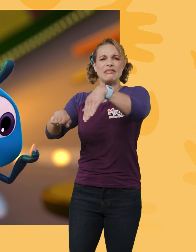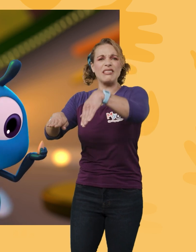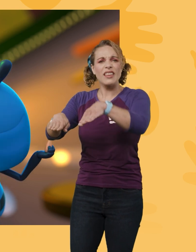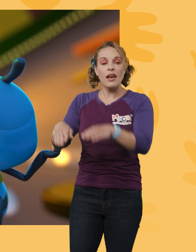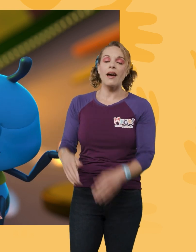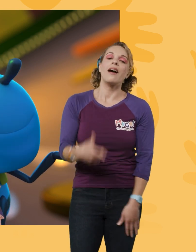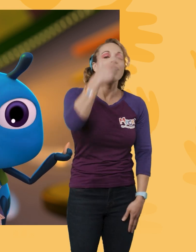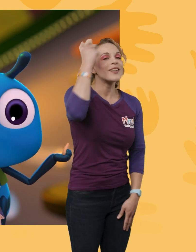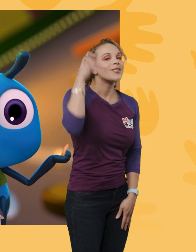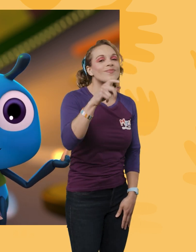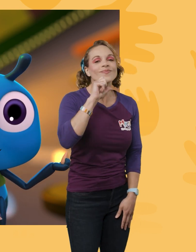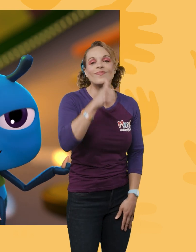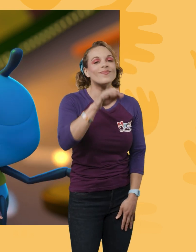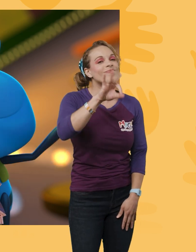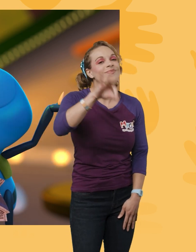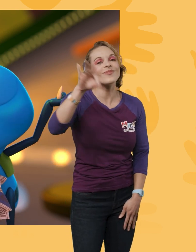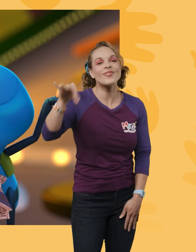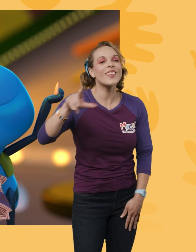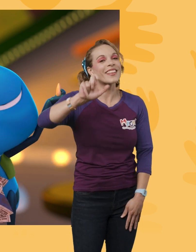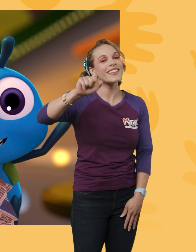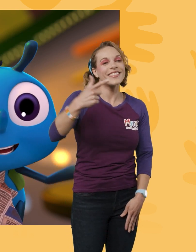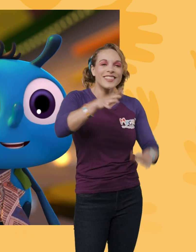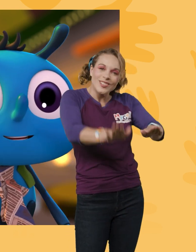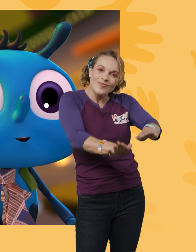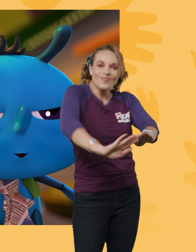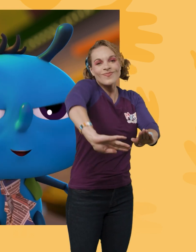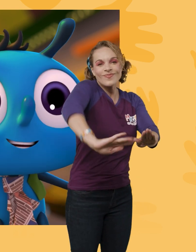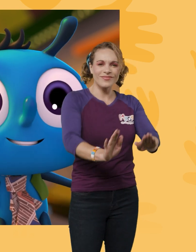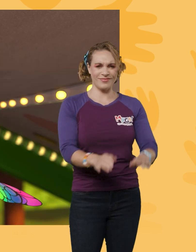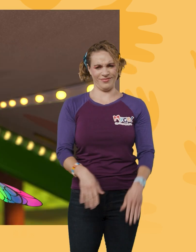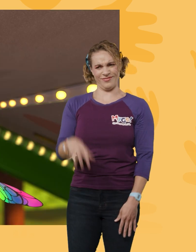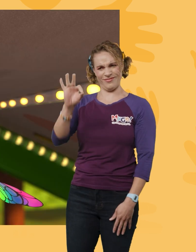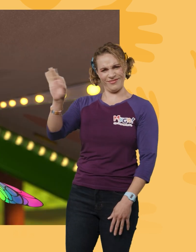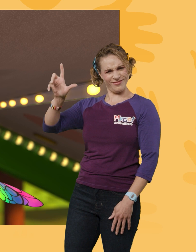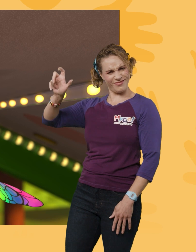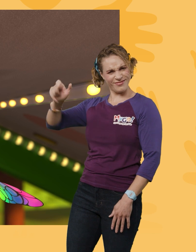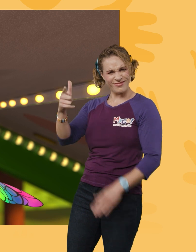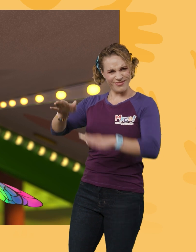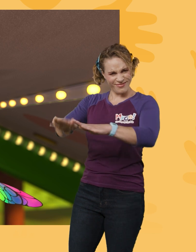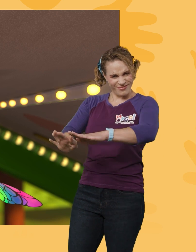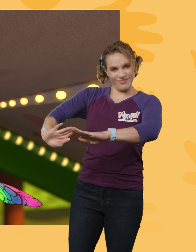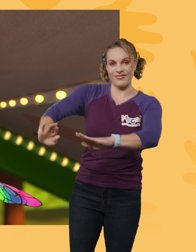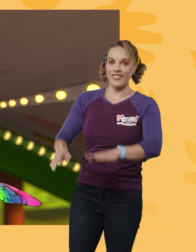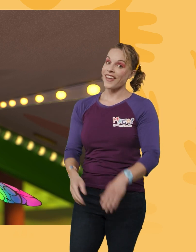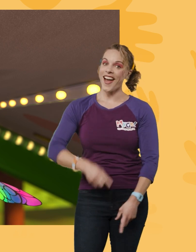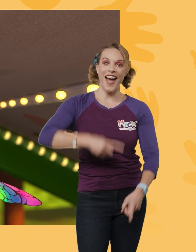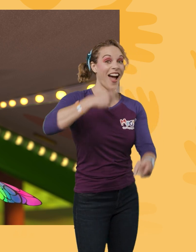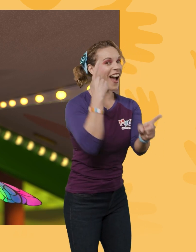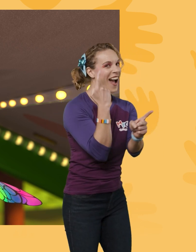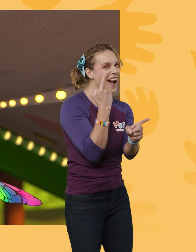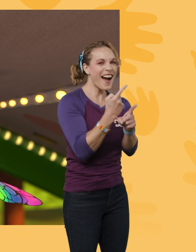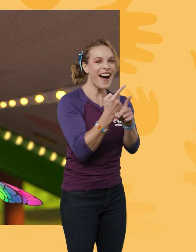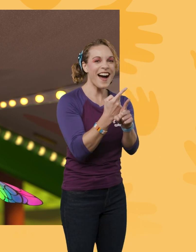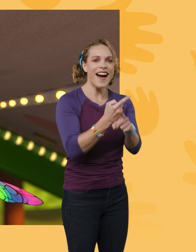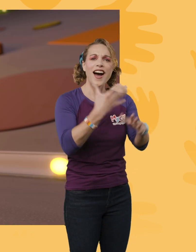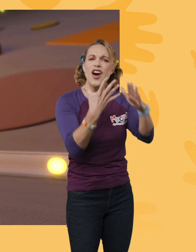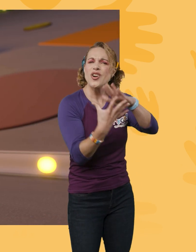because you're not doing the fly leg twist. The fly leg twist? That's right. Fly